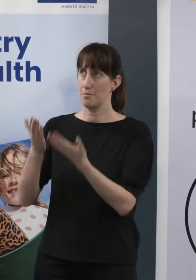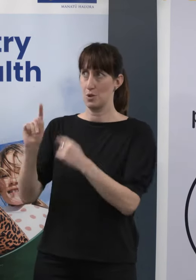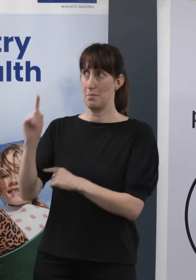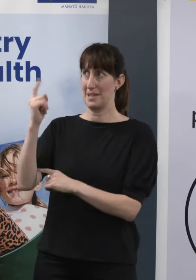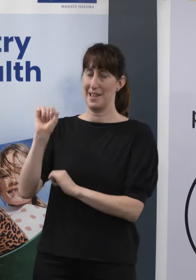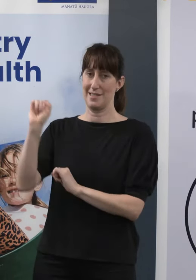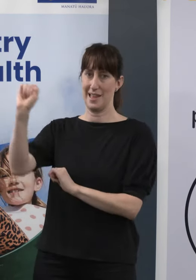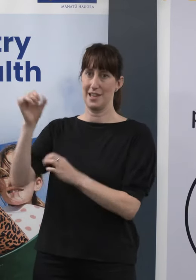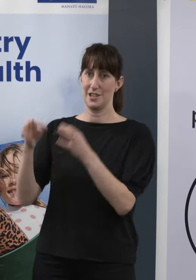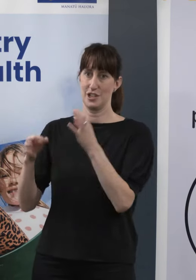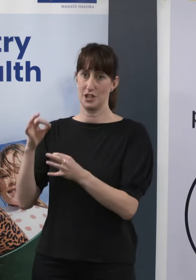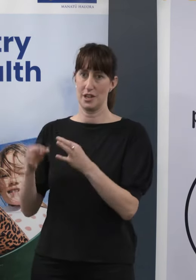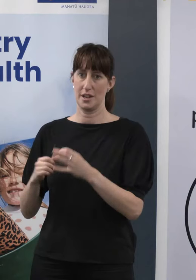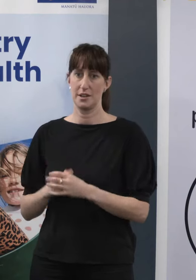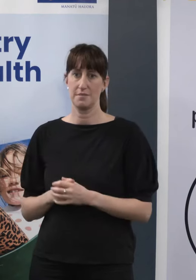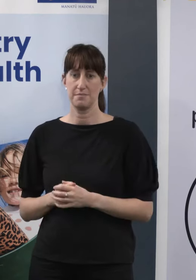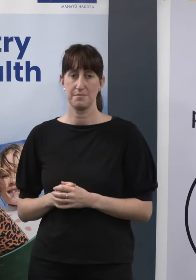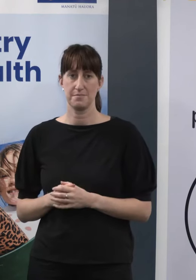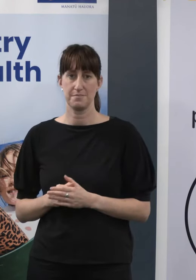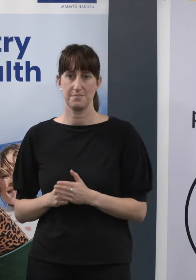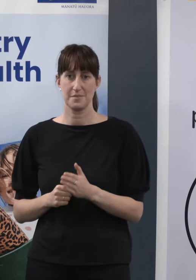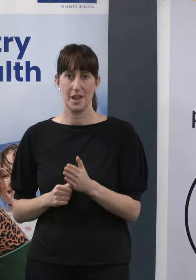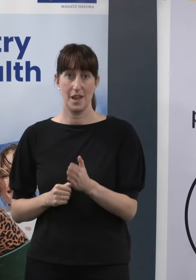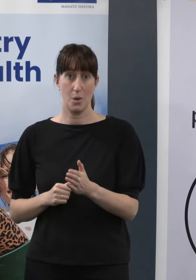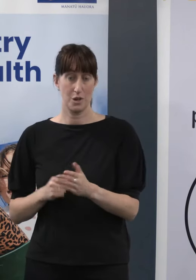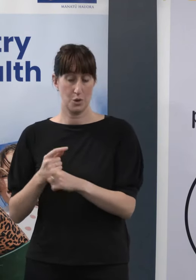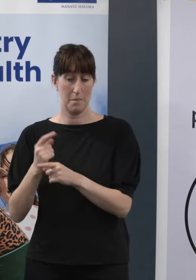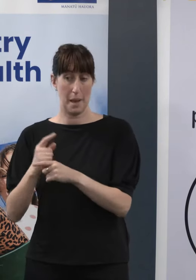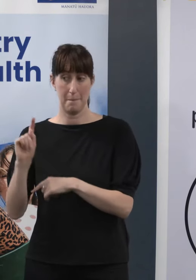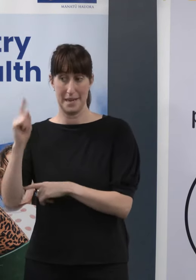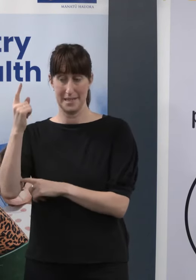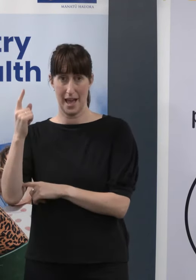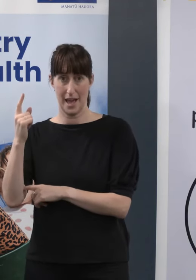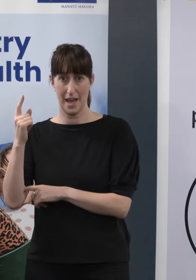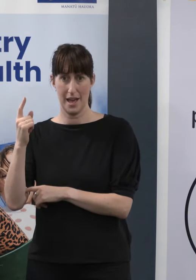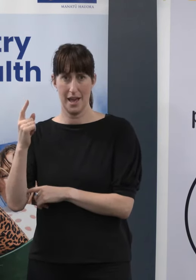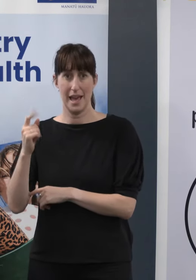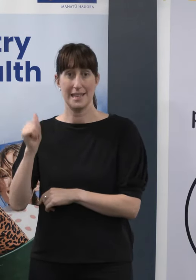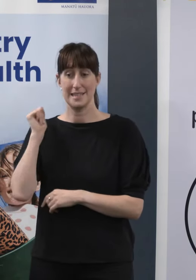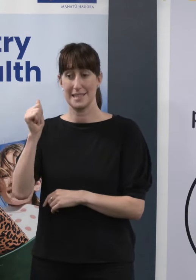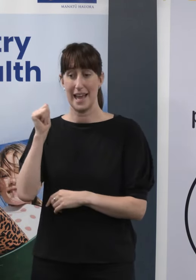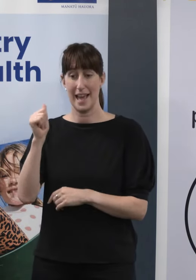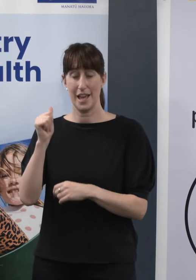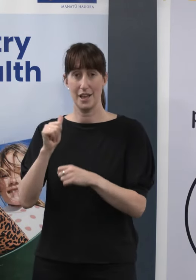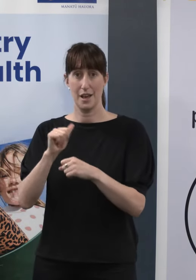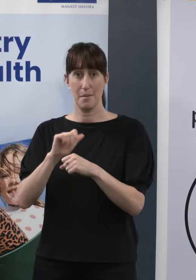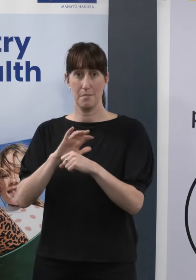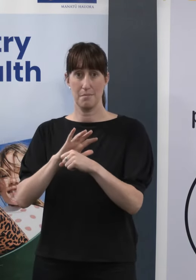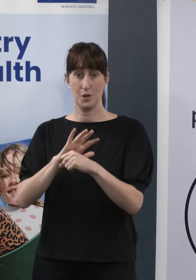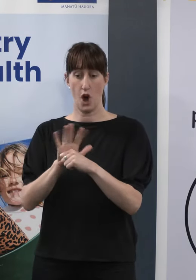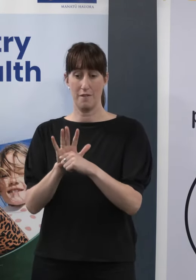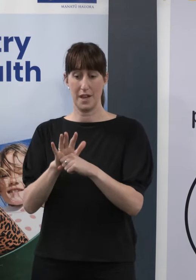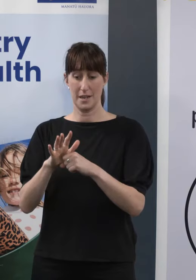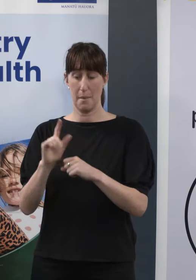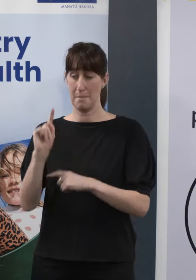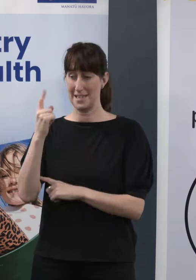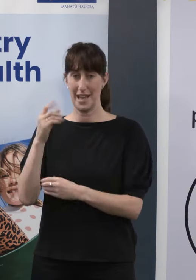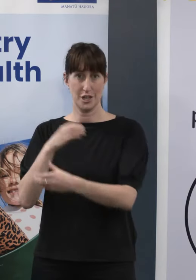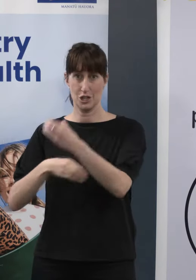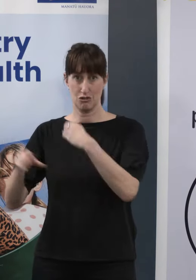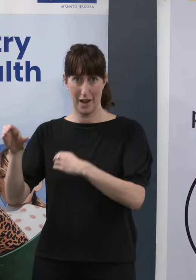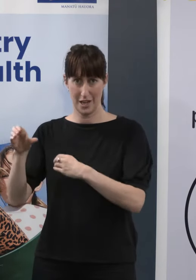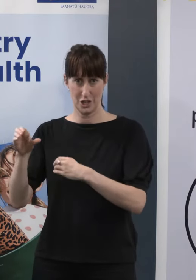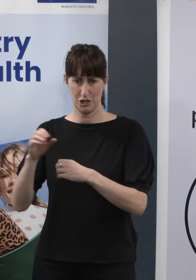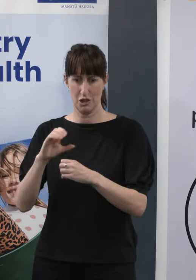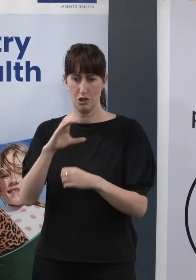Just on ministers, we saw yesterday Chris Hipkins no longer has the COVID-19 portfolio. Do you have any reflections